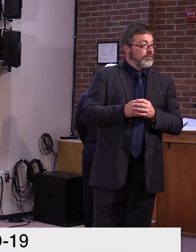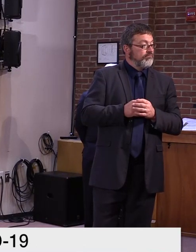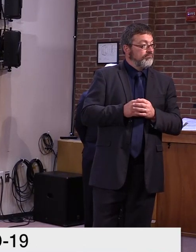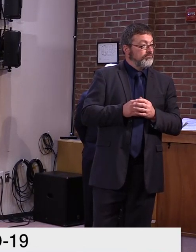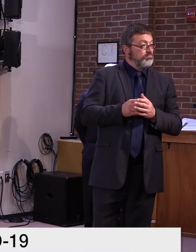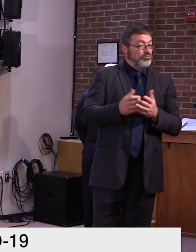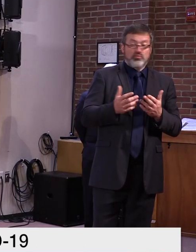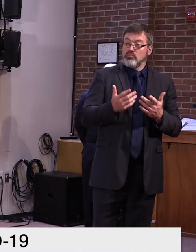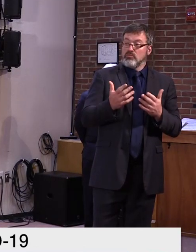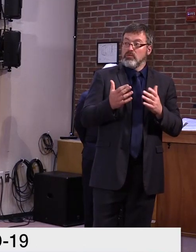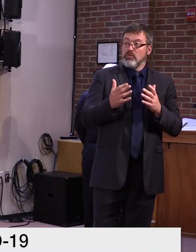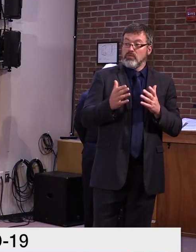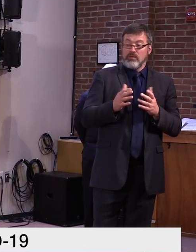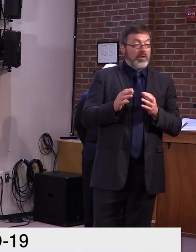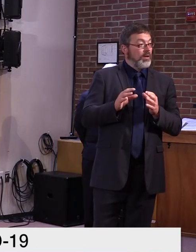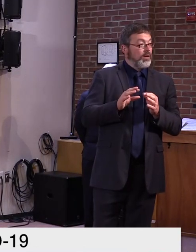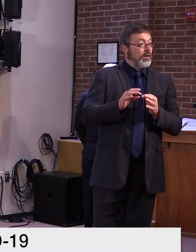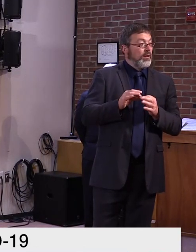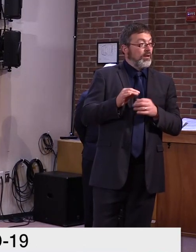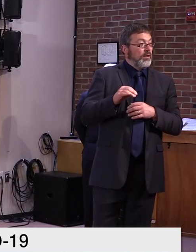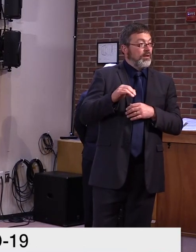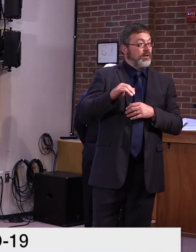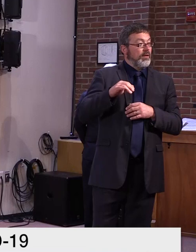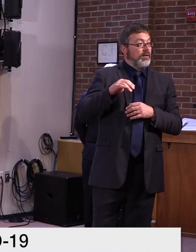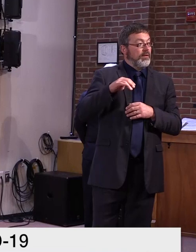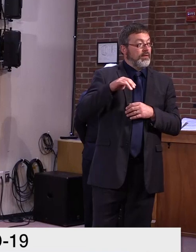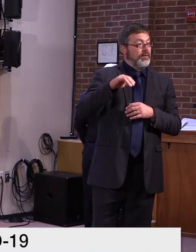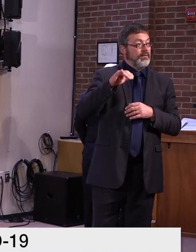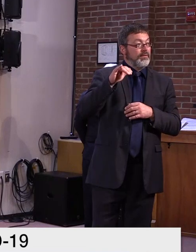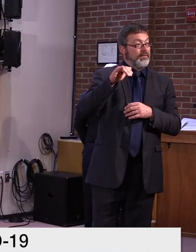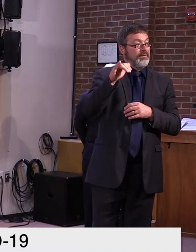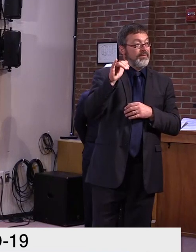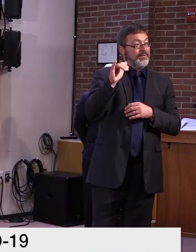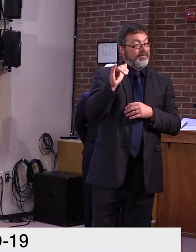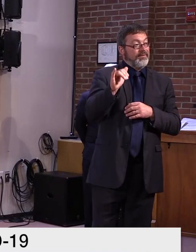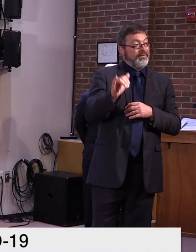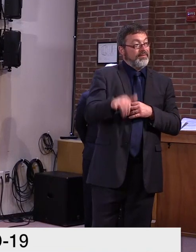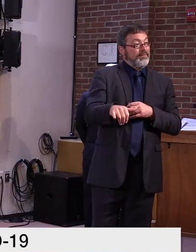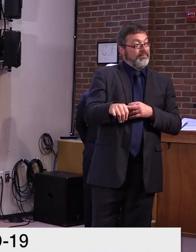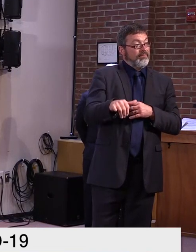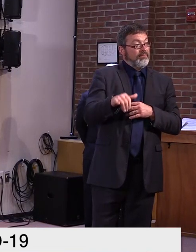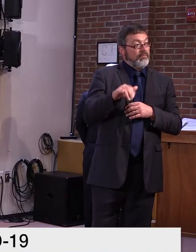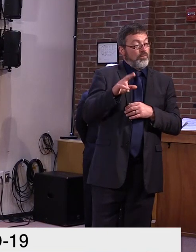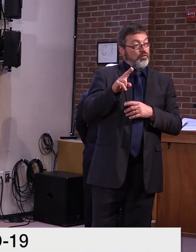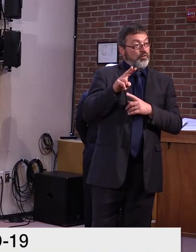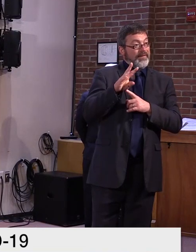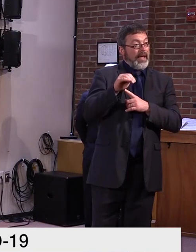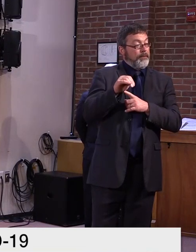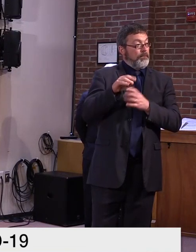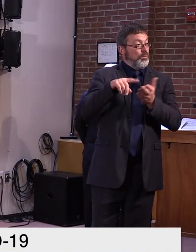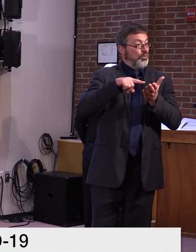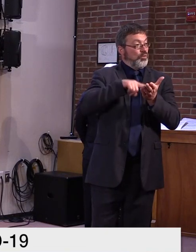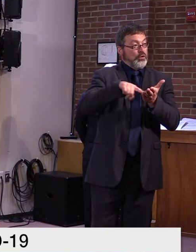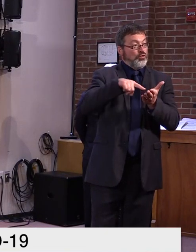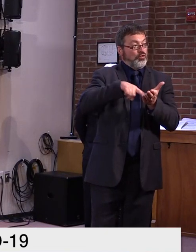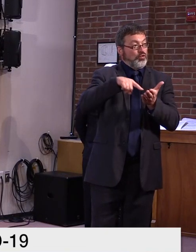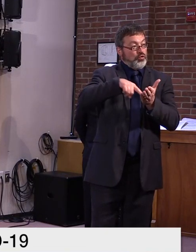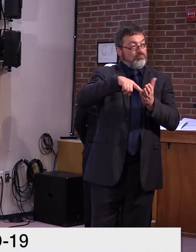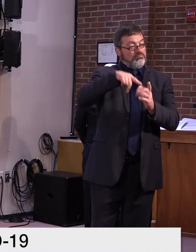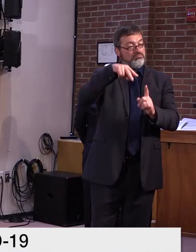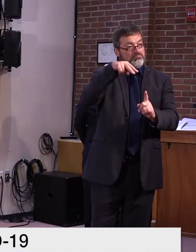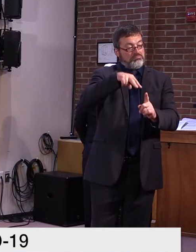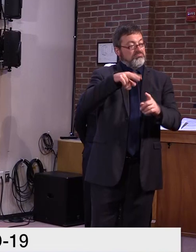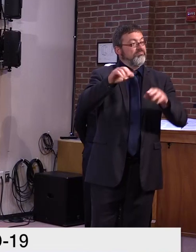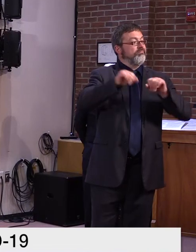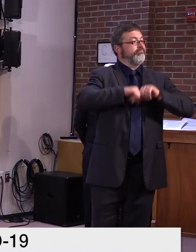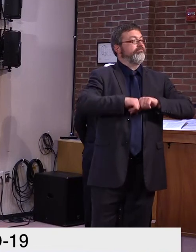returning it. Um, and then, you know, about 600 people were interviewed and maybe 2% of them had